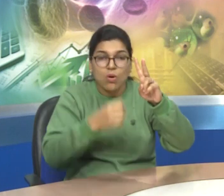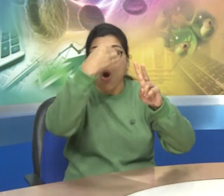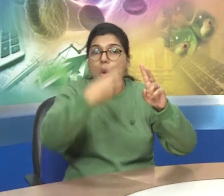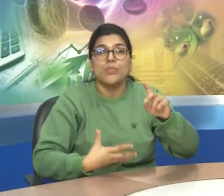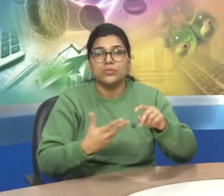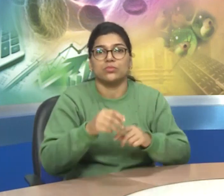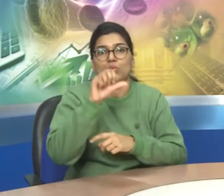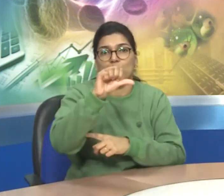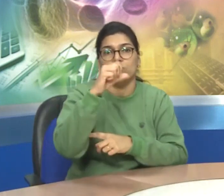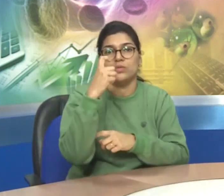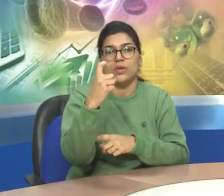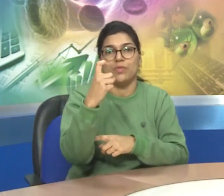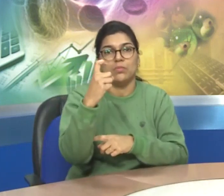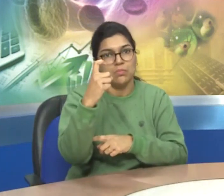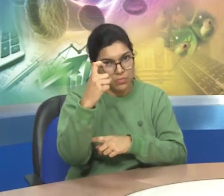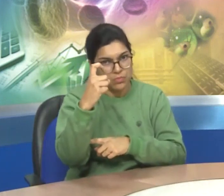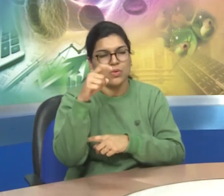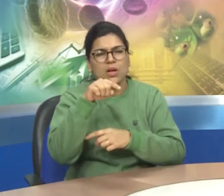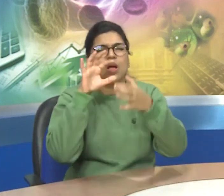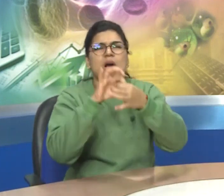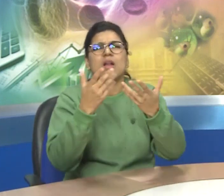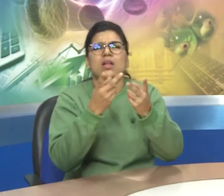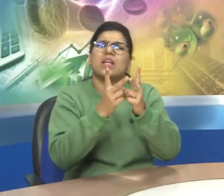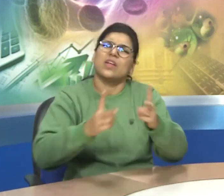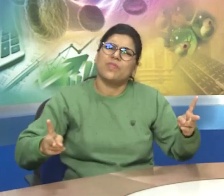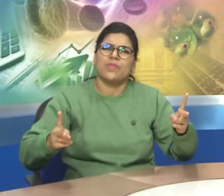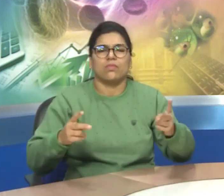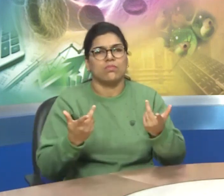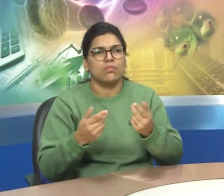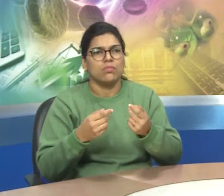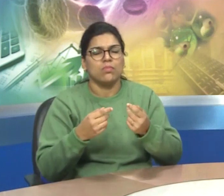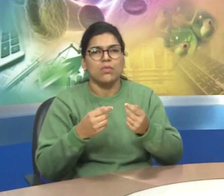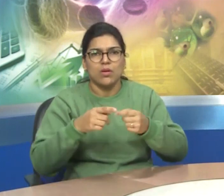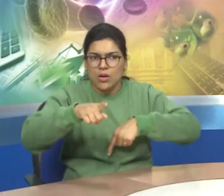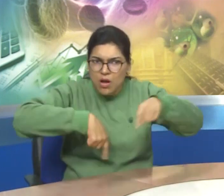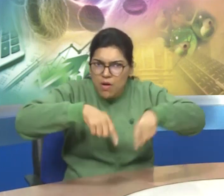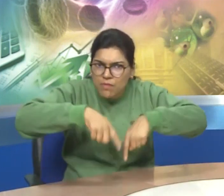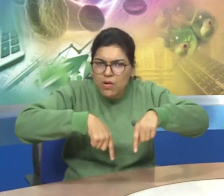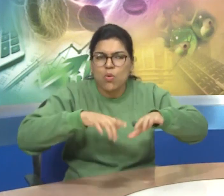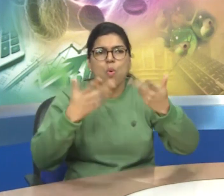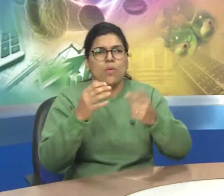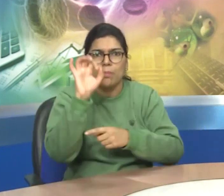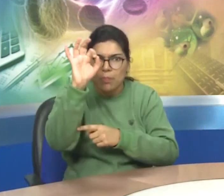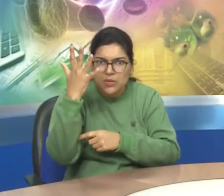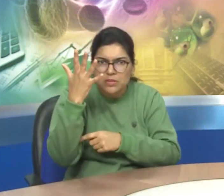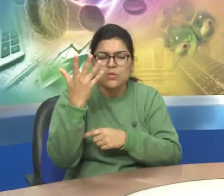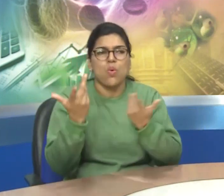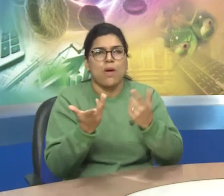subjects so these are all different subjects on which law